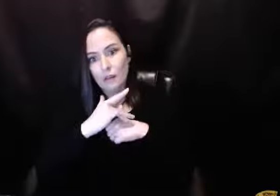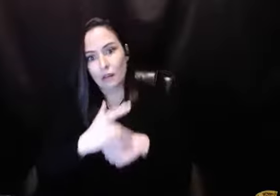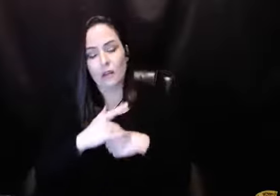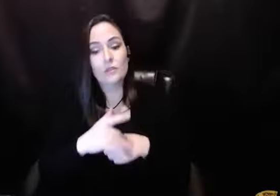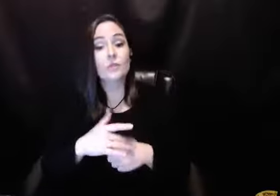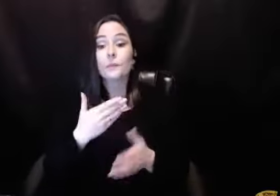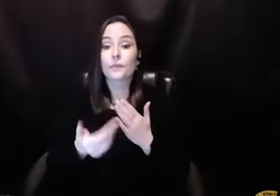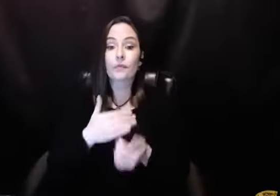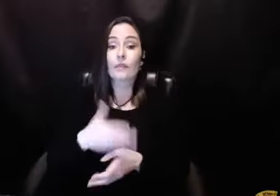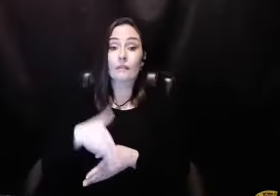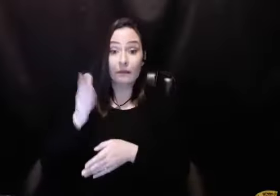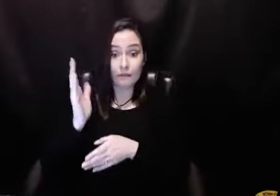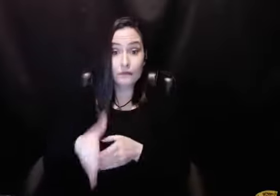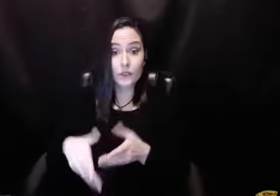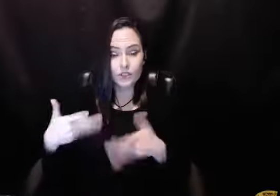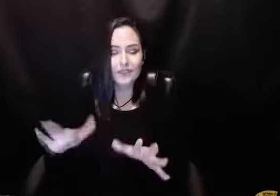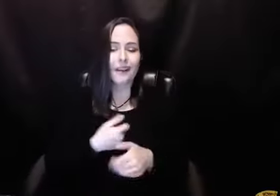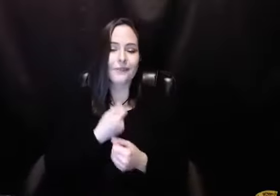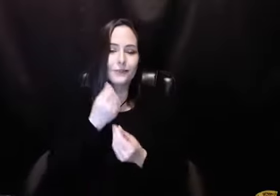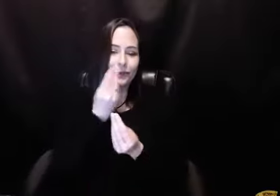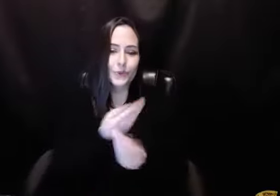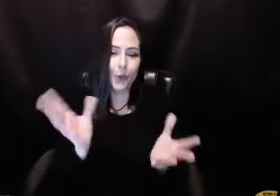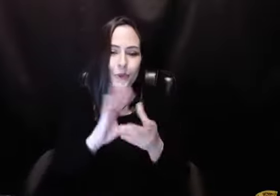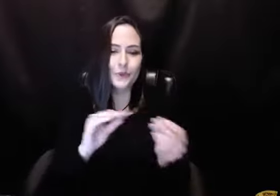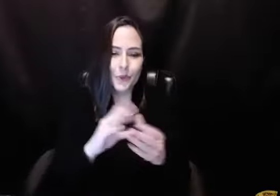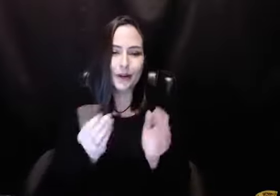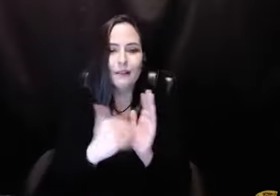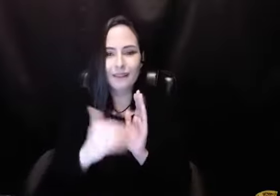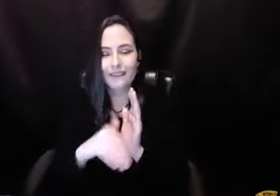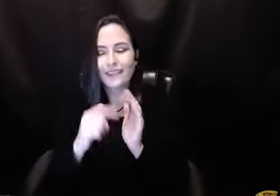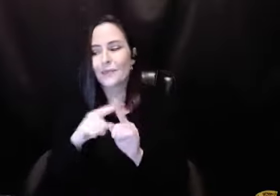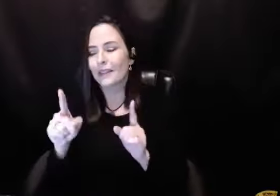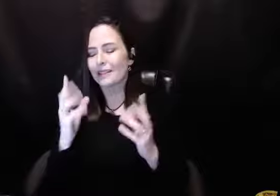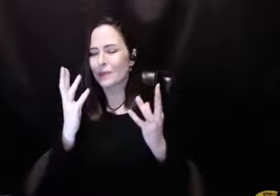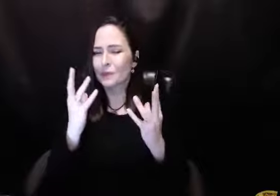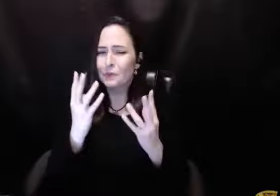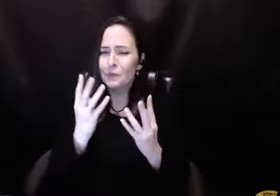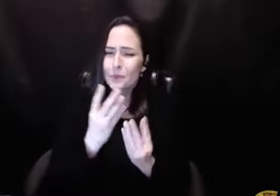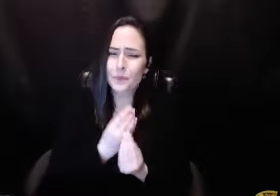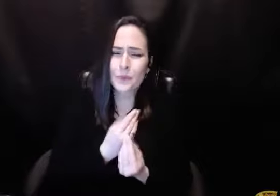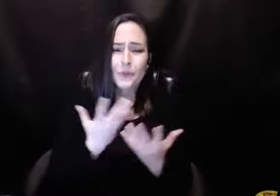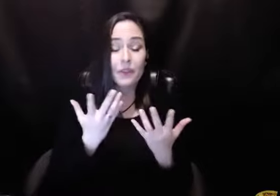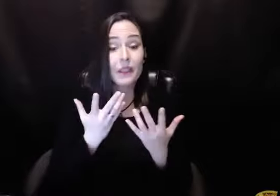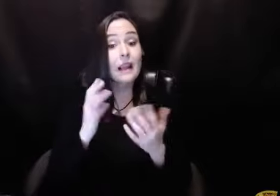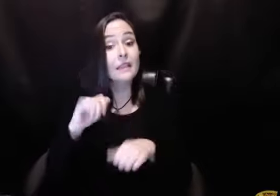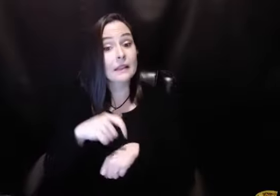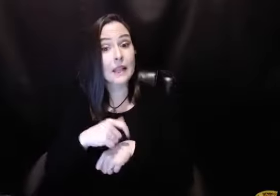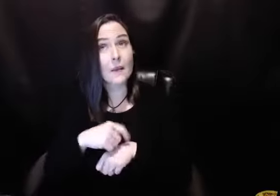fear. And it was when we finished it, I've shared this story so many times. She said this beautiful,